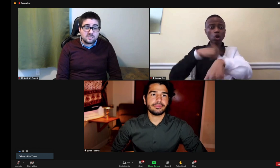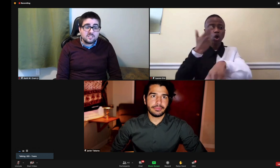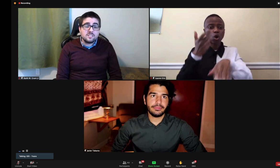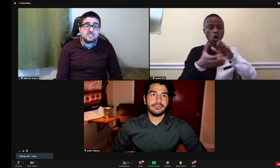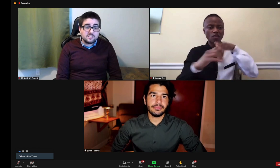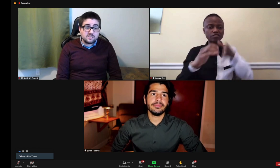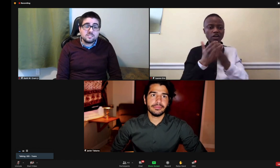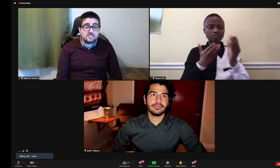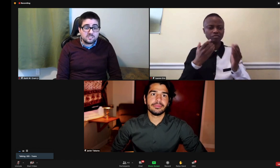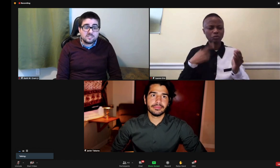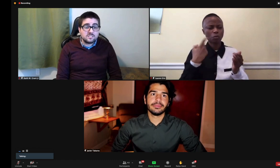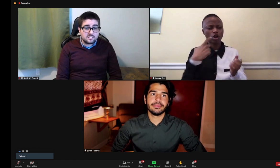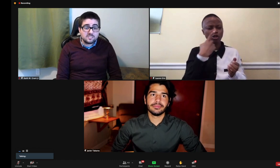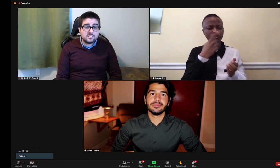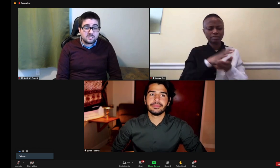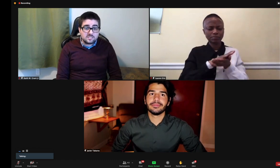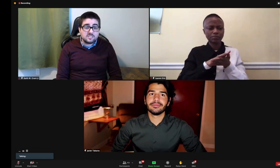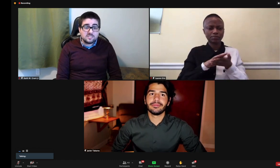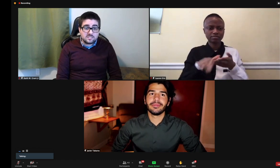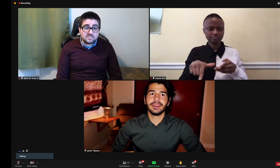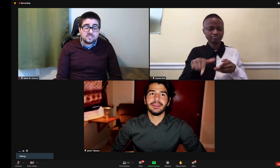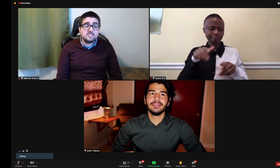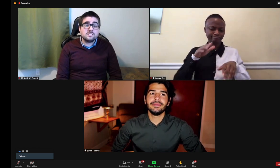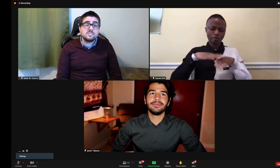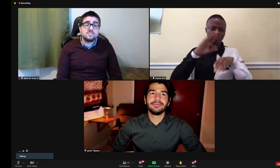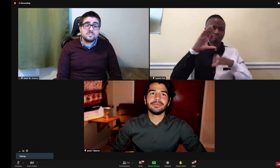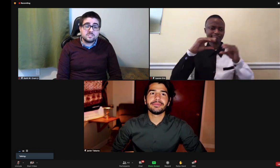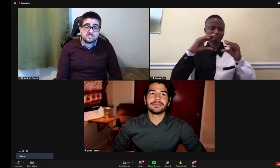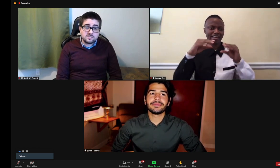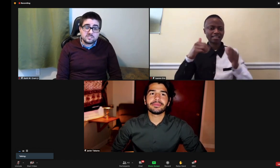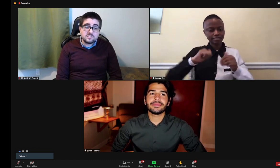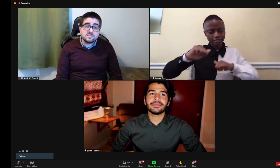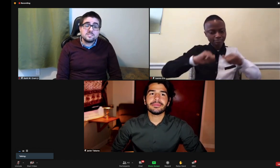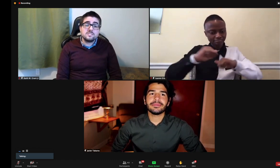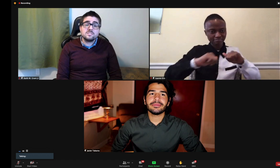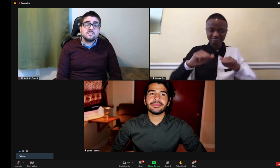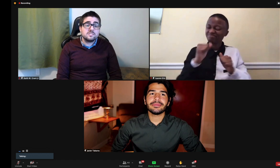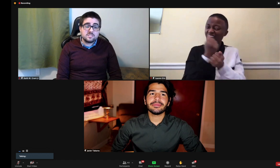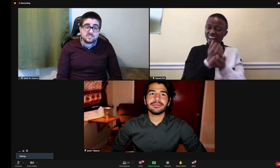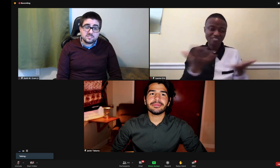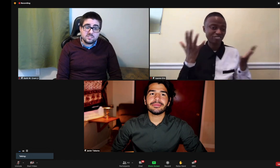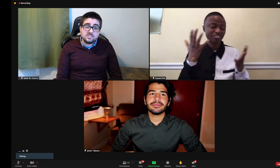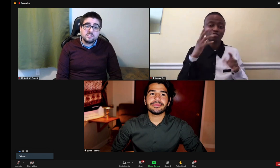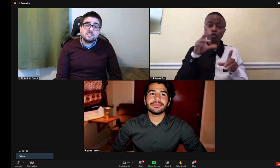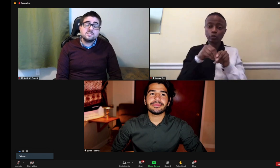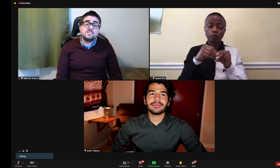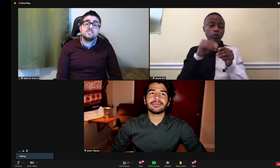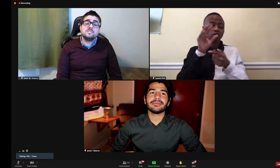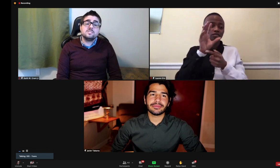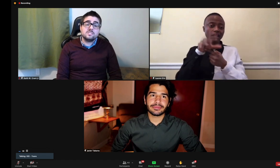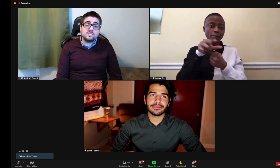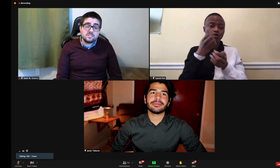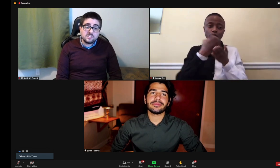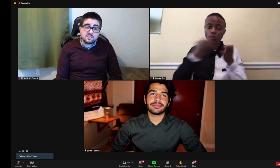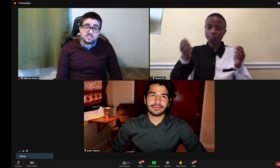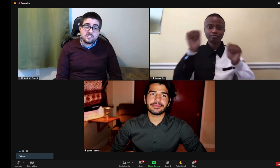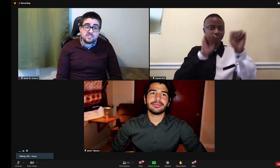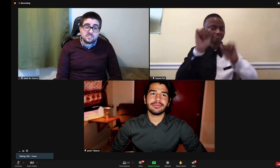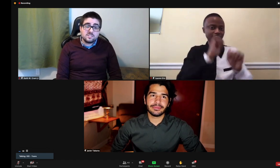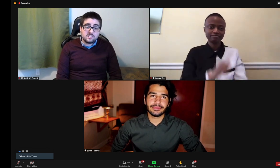and oftentimes people take off their shoes because it's very uncomfortable to stand for hours at a time. But, you know, that mat is something that we would